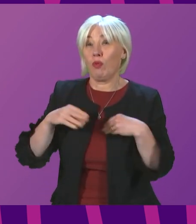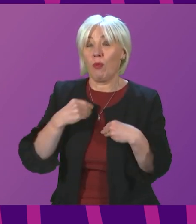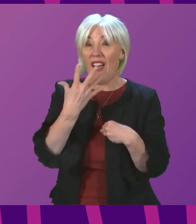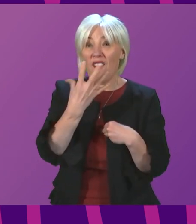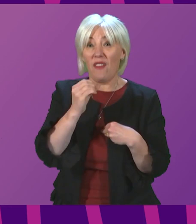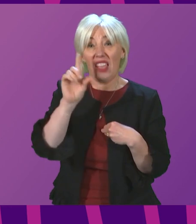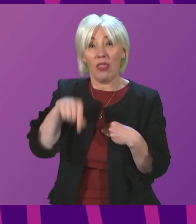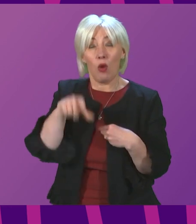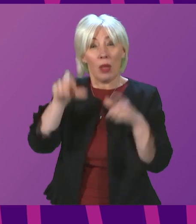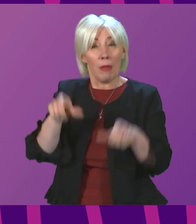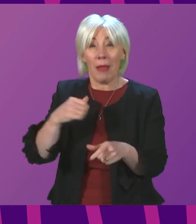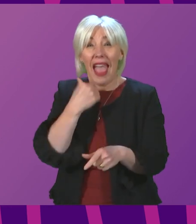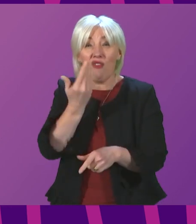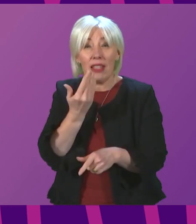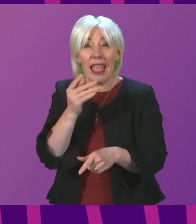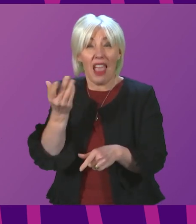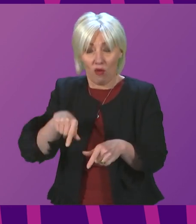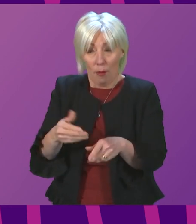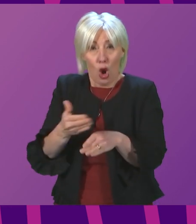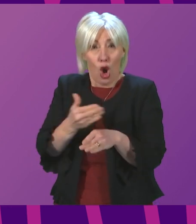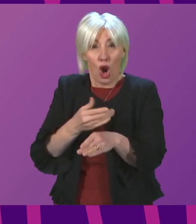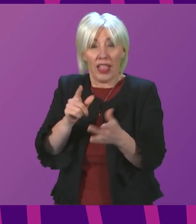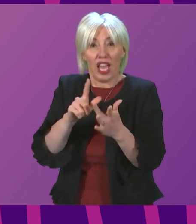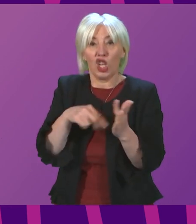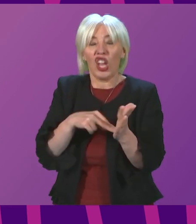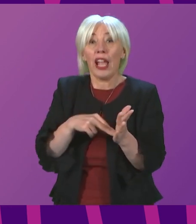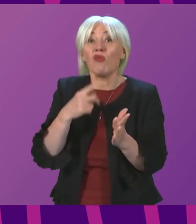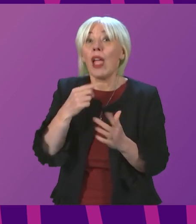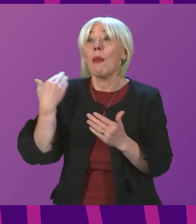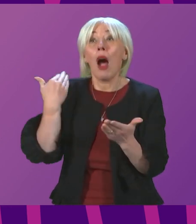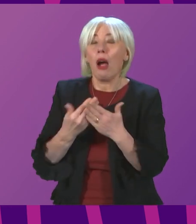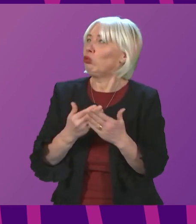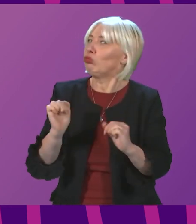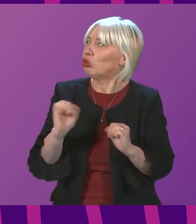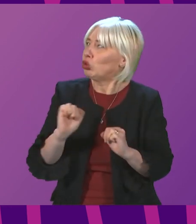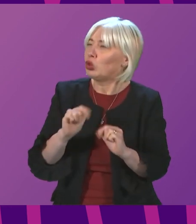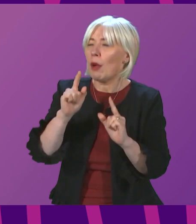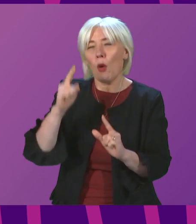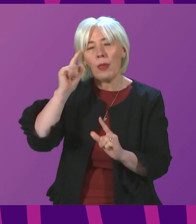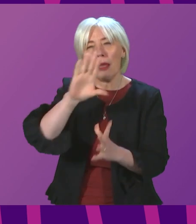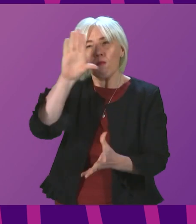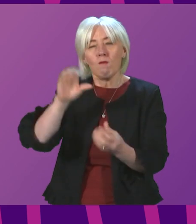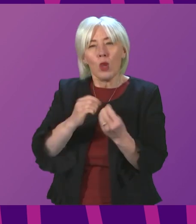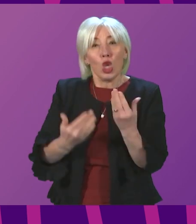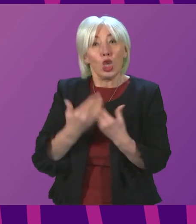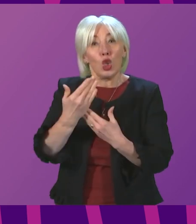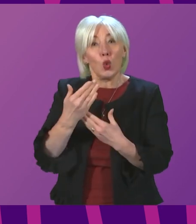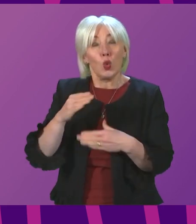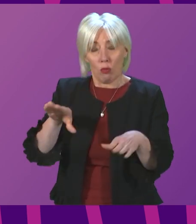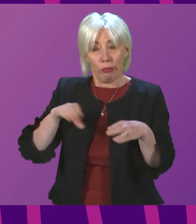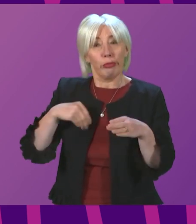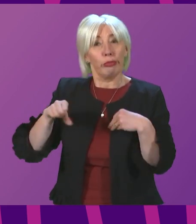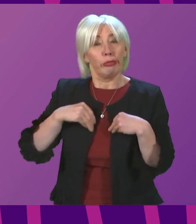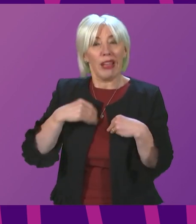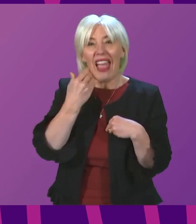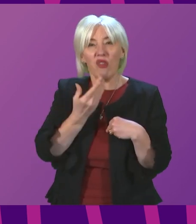by early January. This has not so far materialised. Instead, we estimate that the total number of new infections a day in early